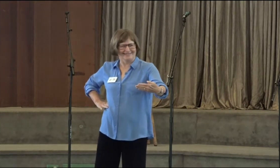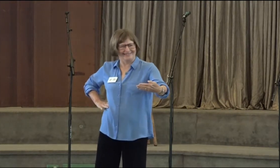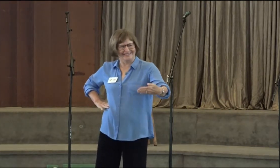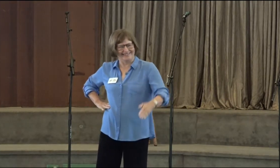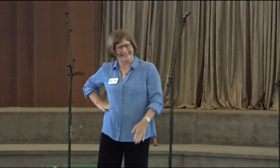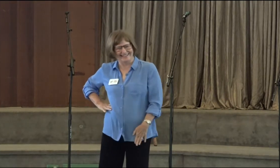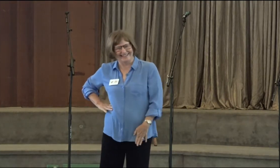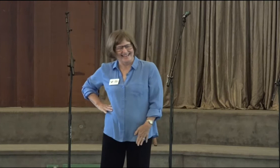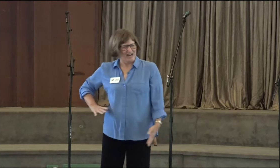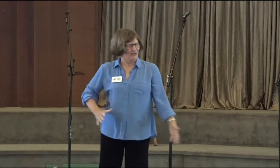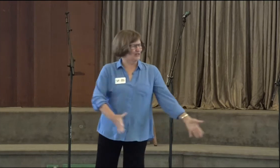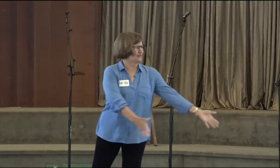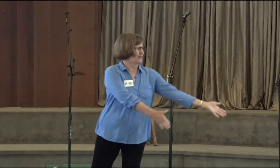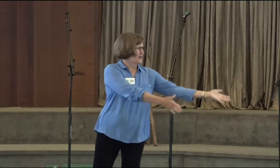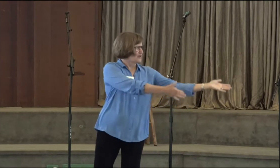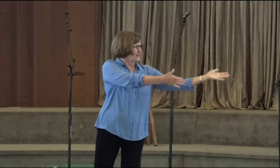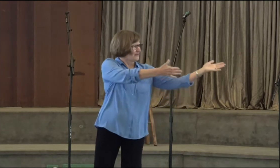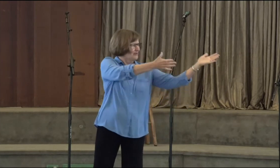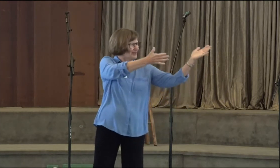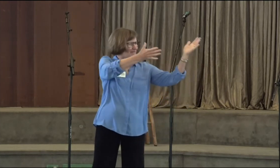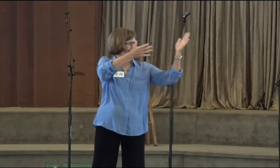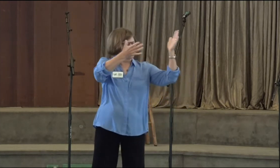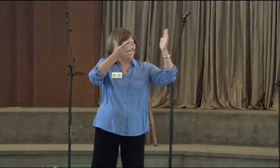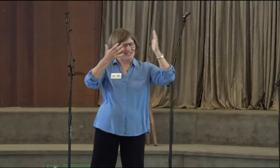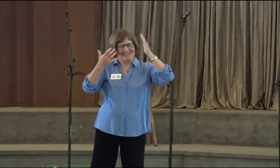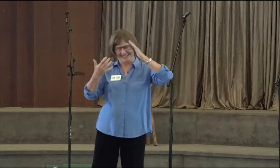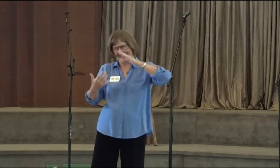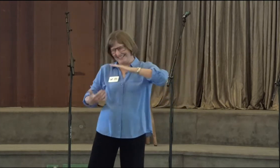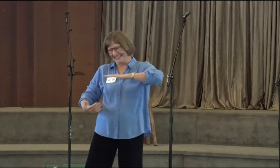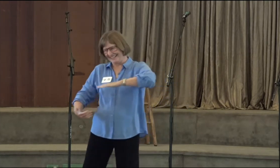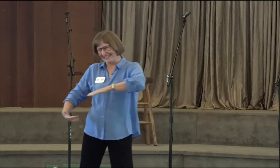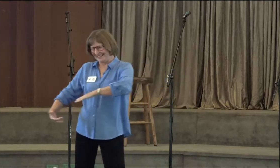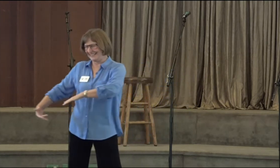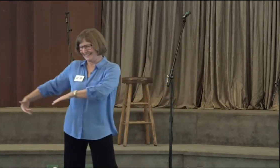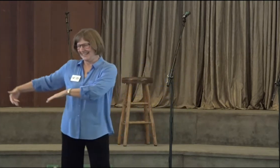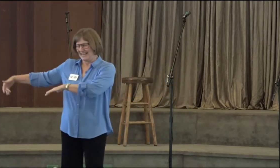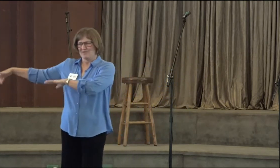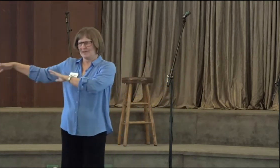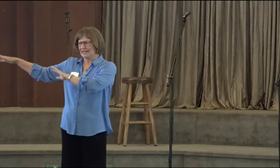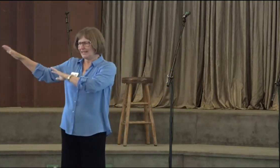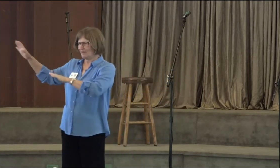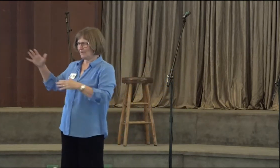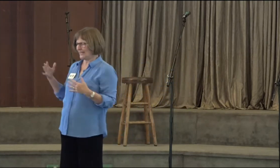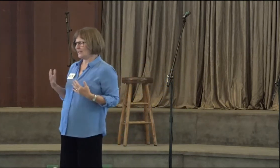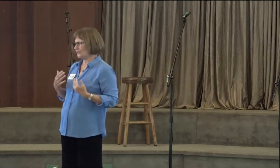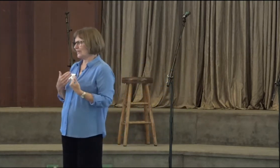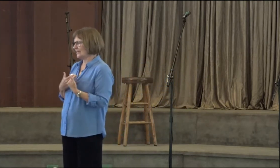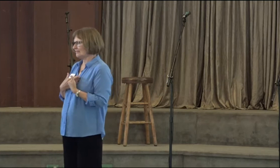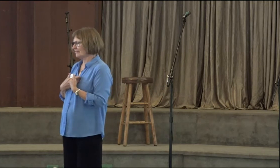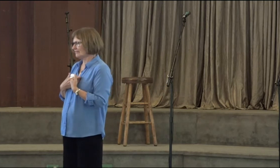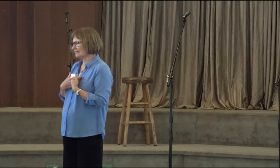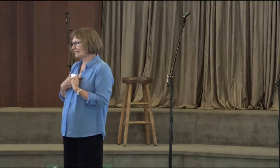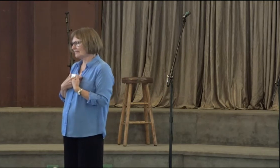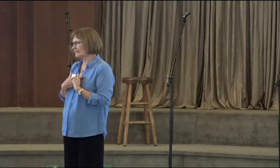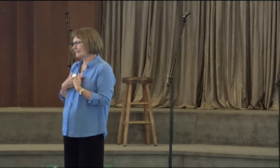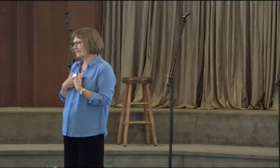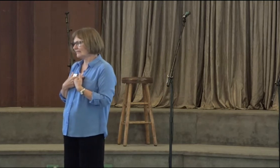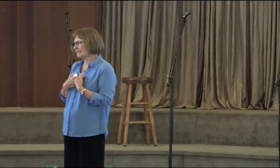Yeah. We're just flowing through with the message. But it begins within.